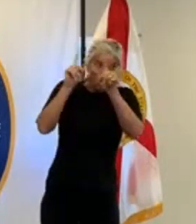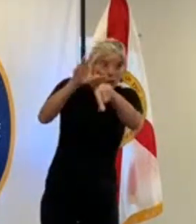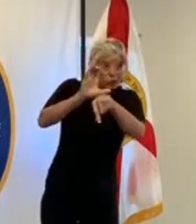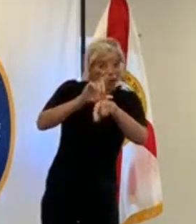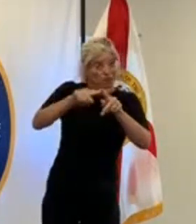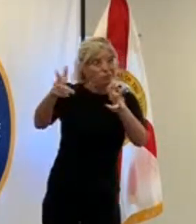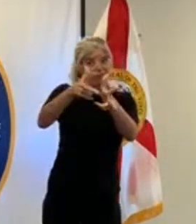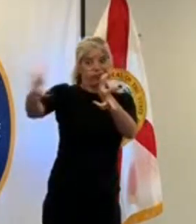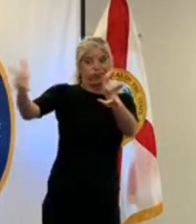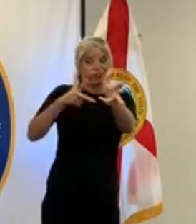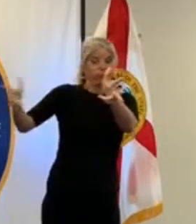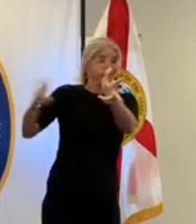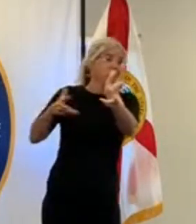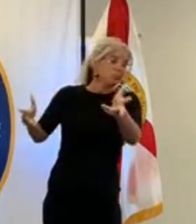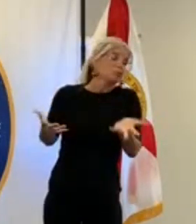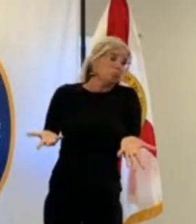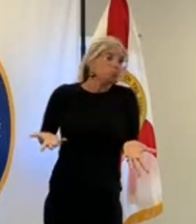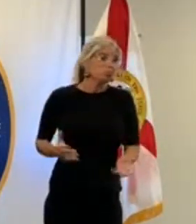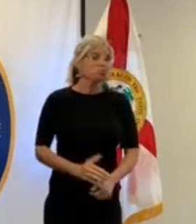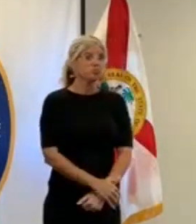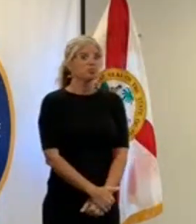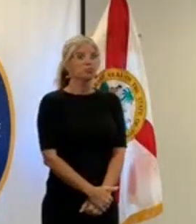thank you any other questions